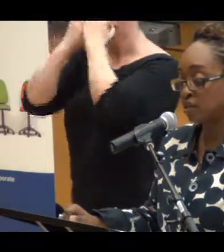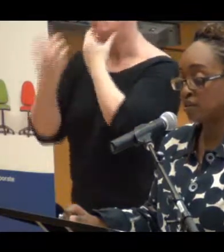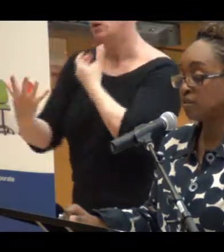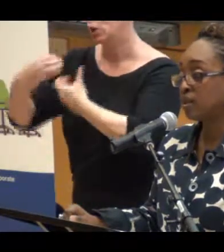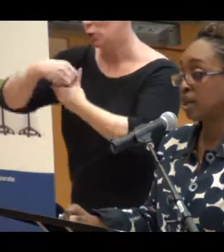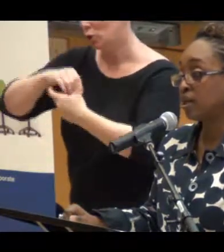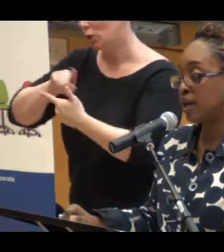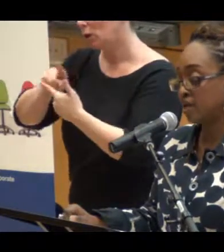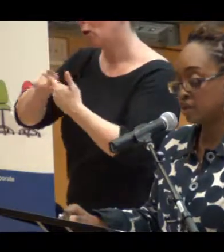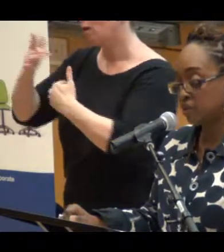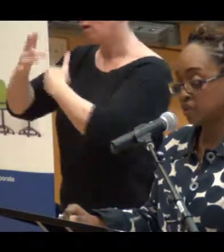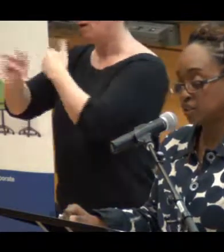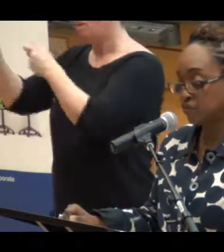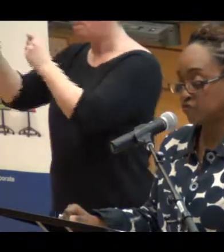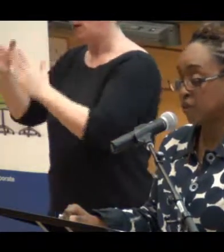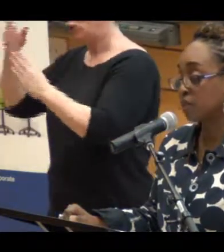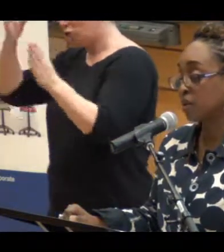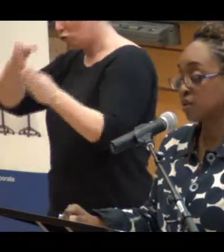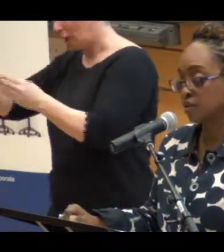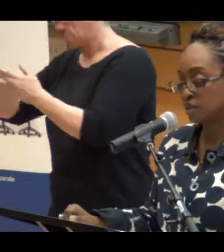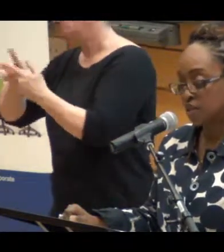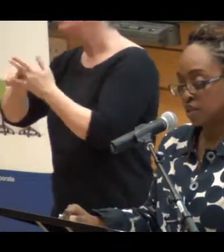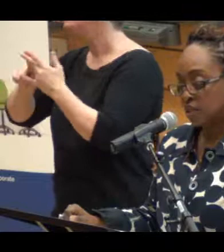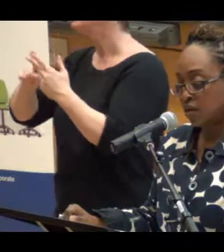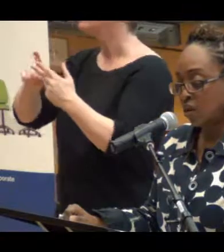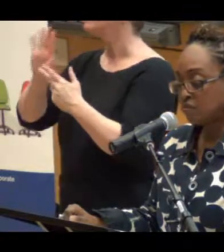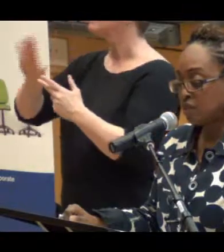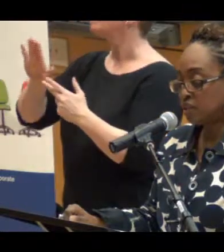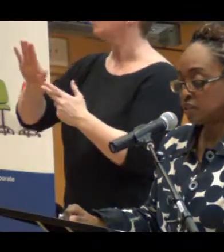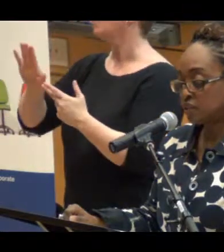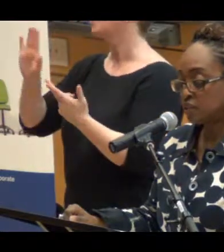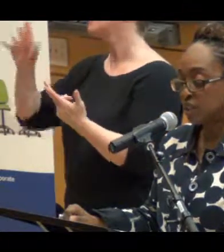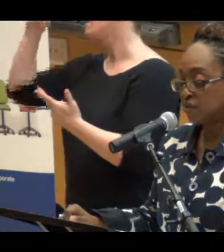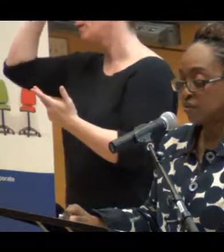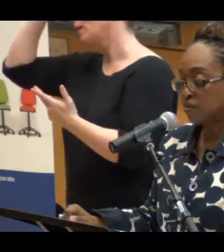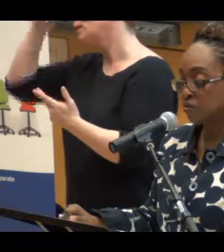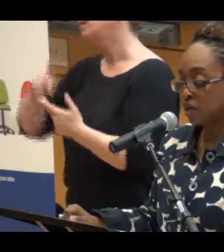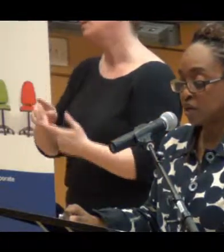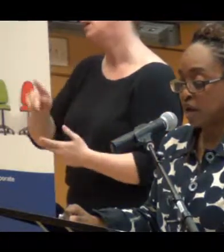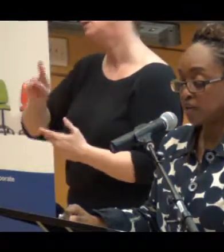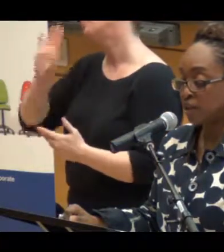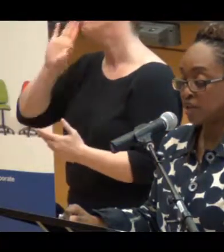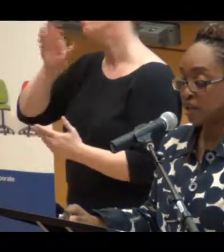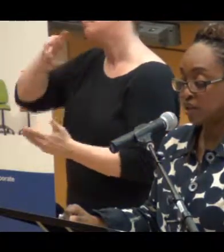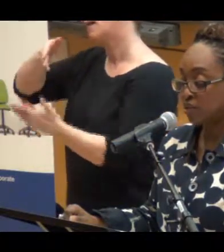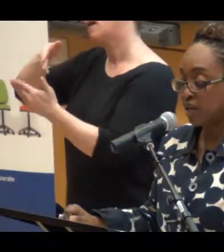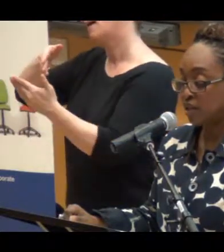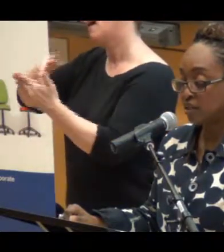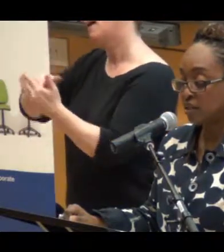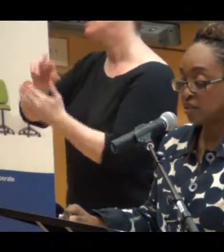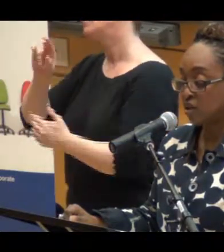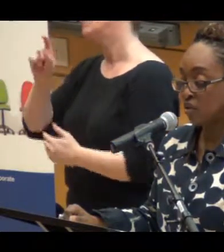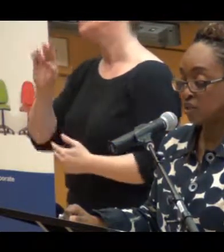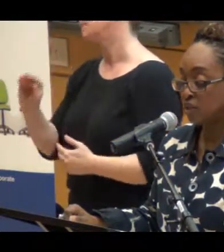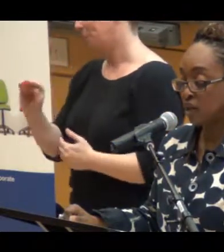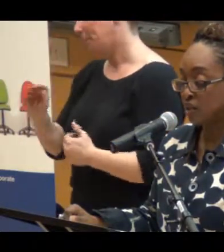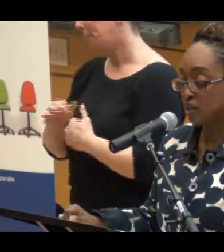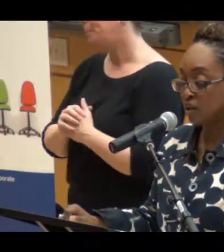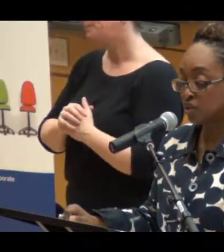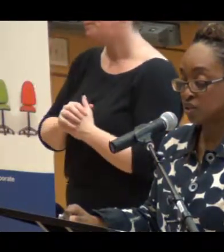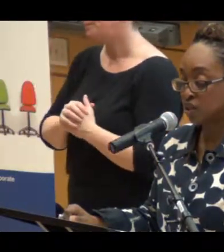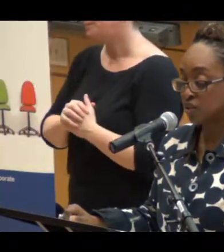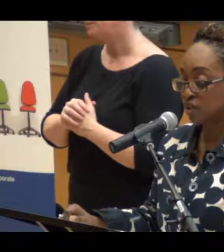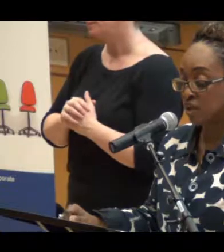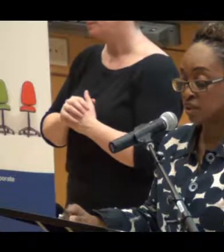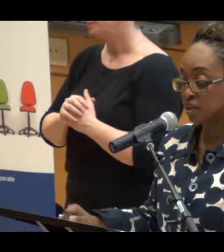strategy, and an anti-racism framework. In all of these areas, however, we are guided by the understanding that it is always the